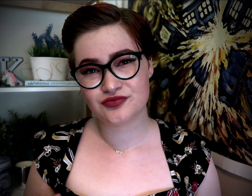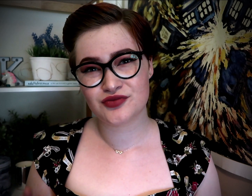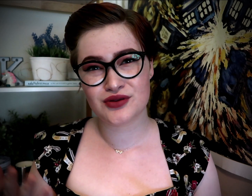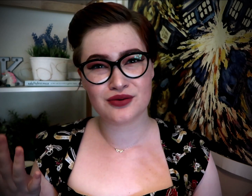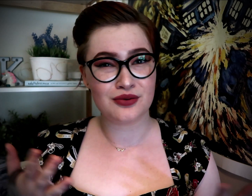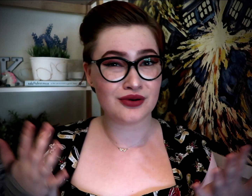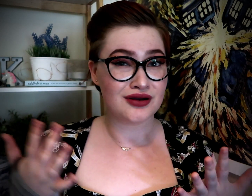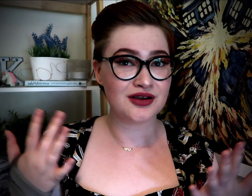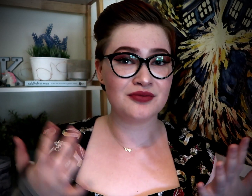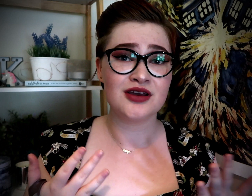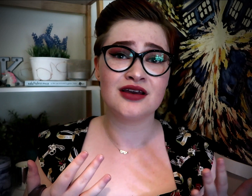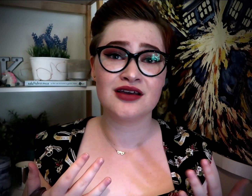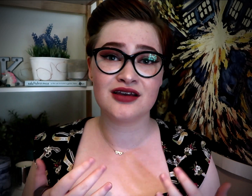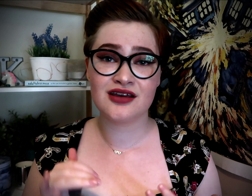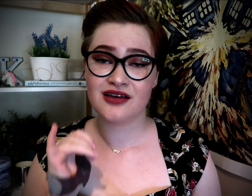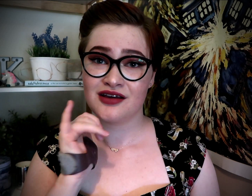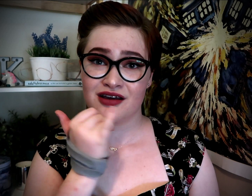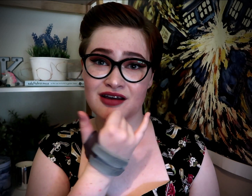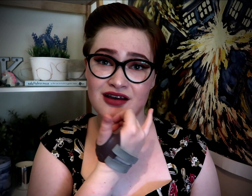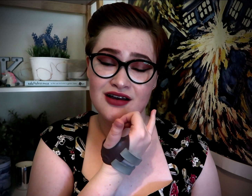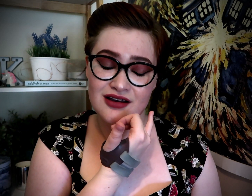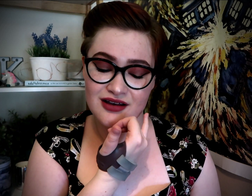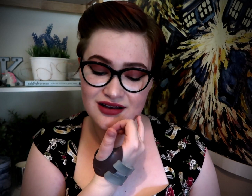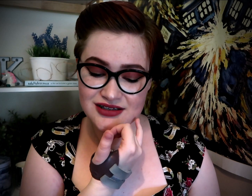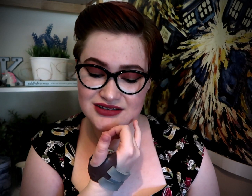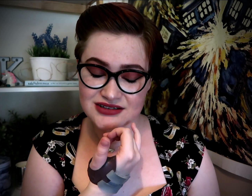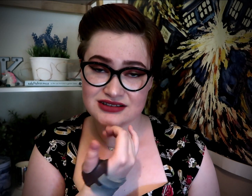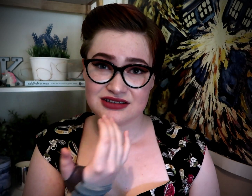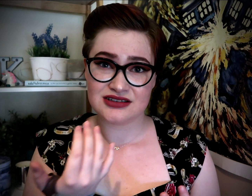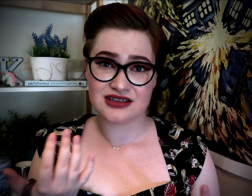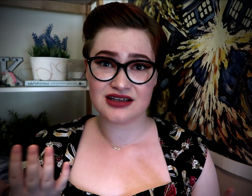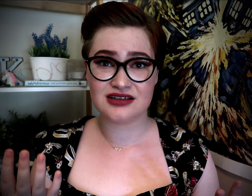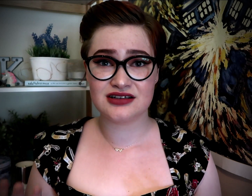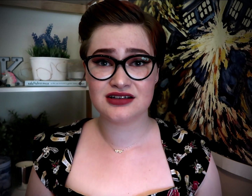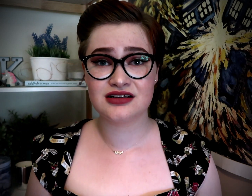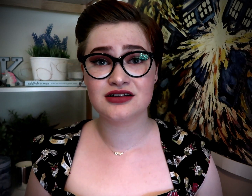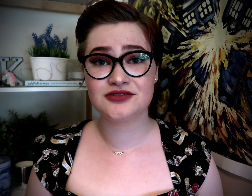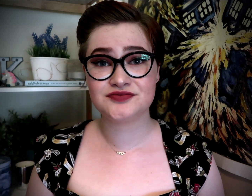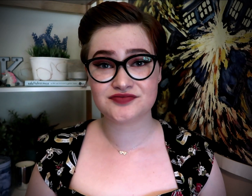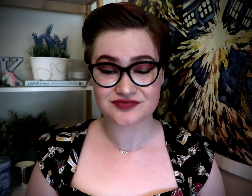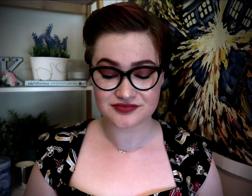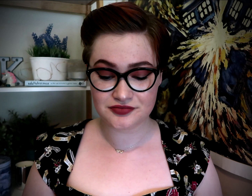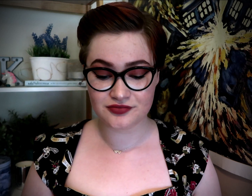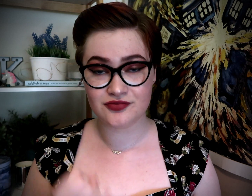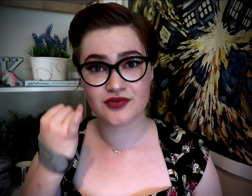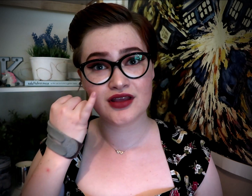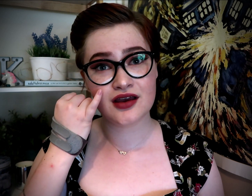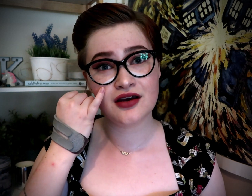Would it be a sin? Oh,